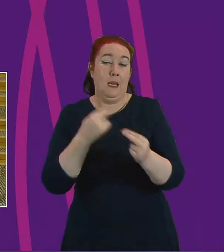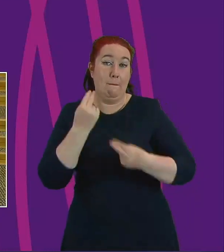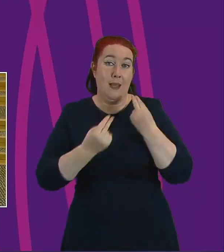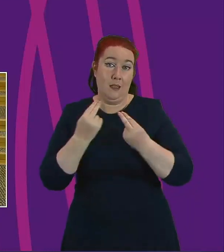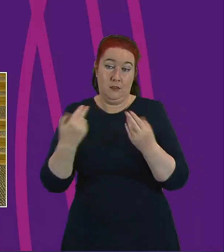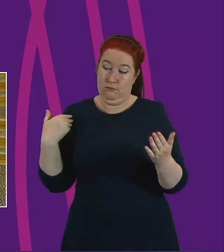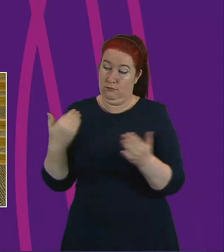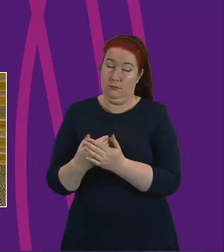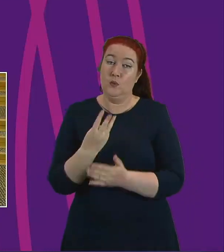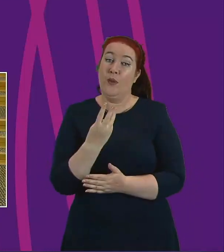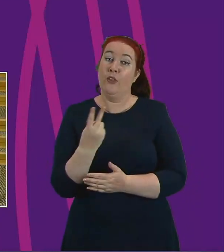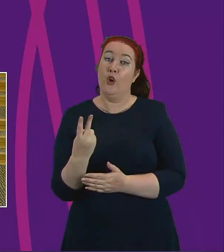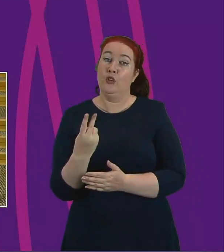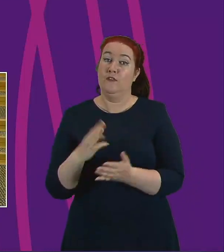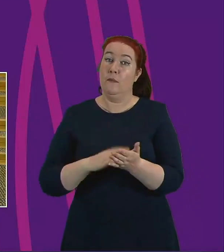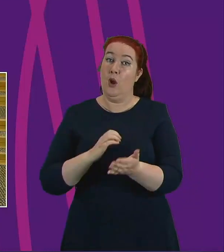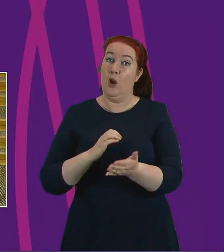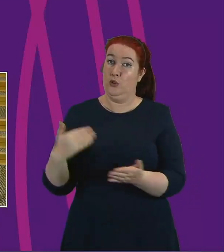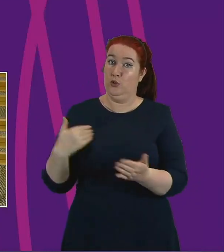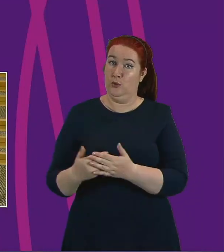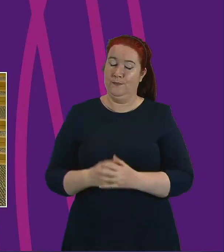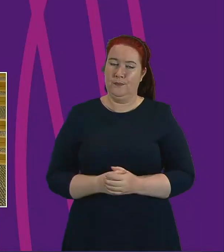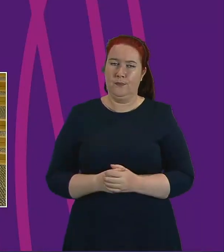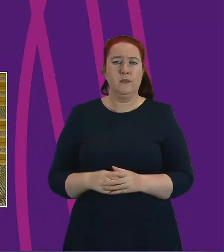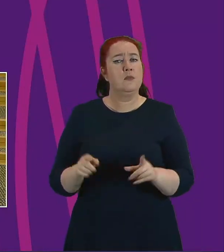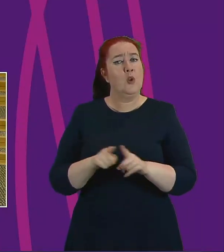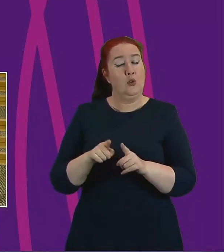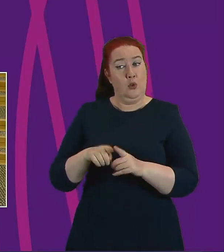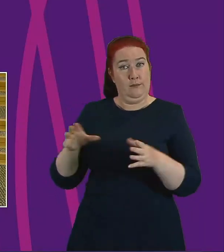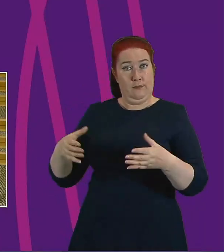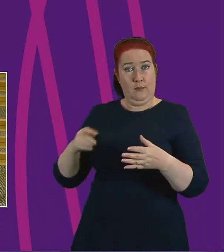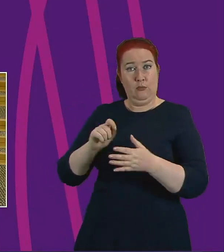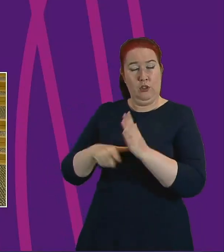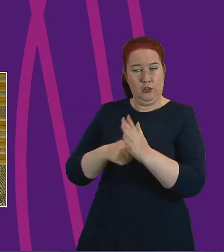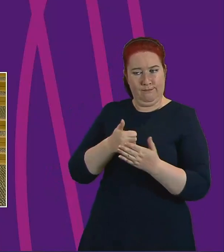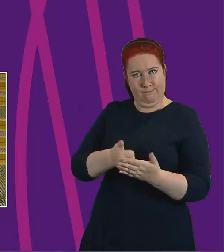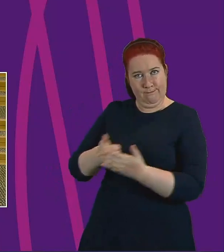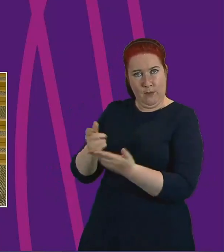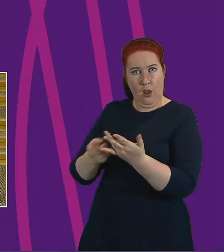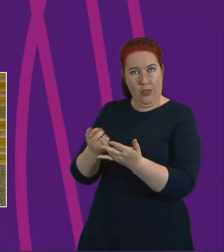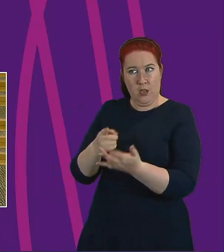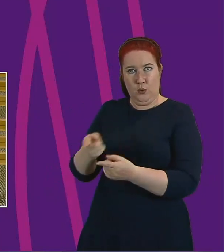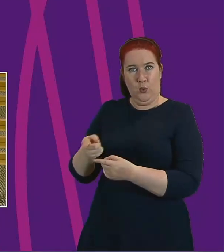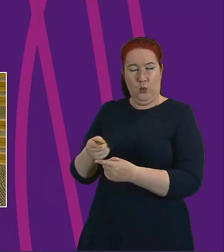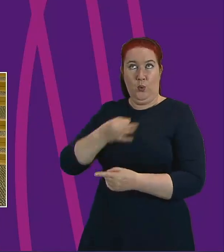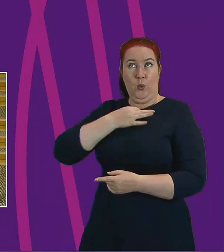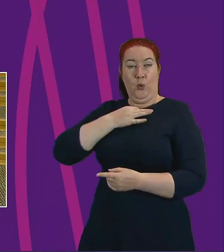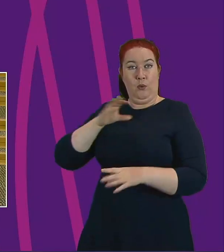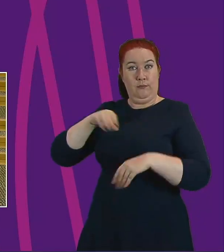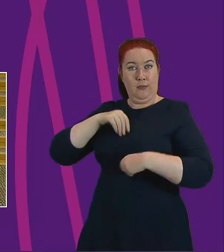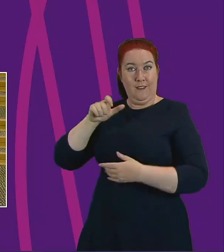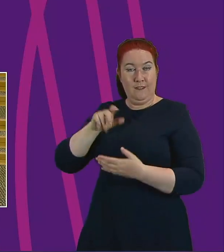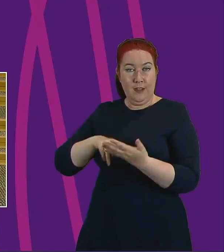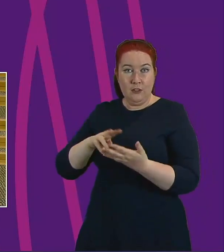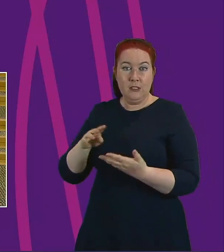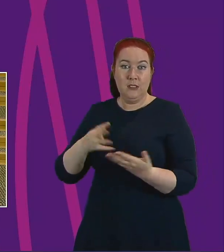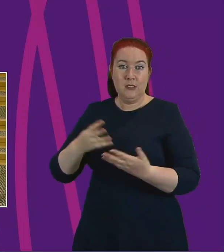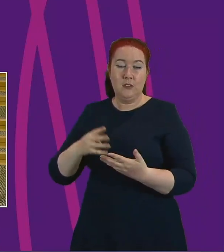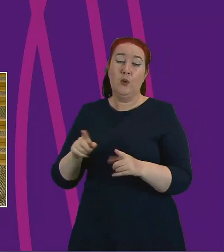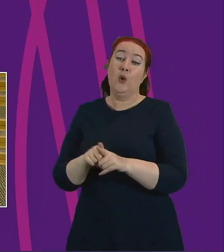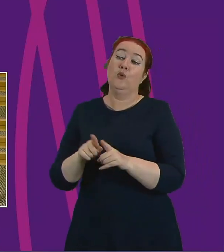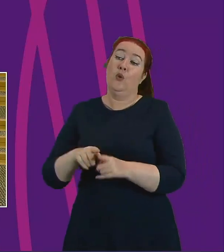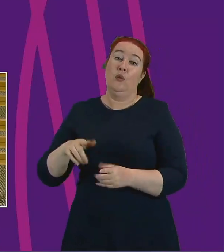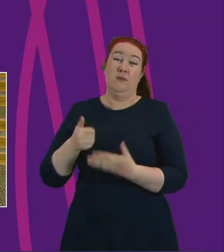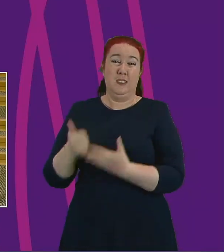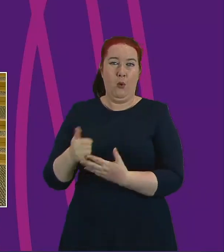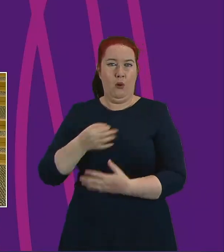March. It has also supported others at risk from the virus or who are struggling financially including families eligible for free school